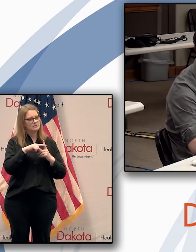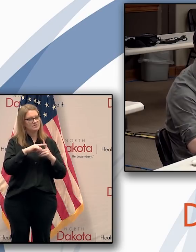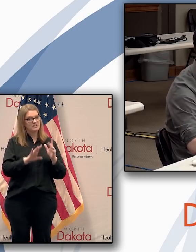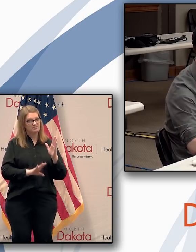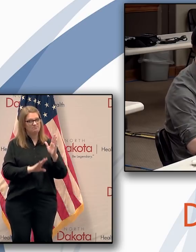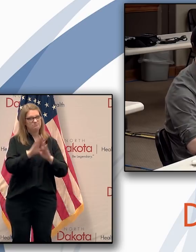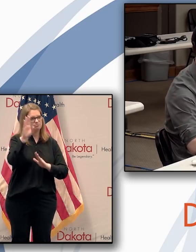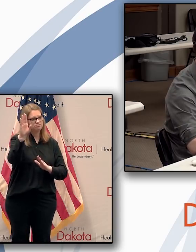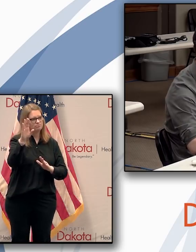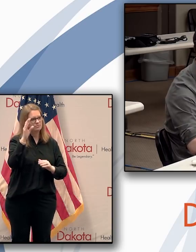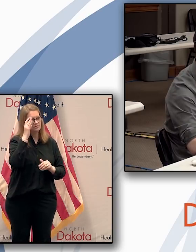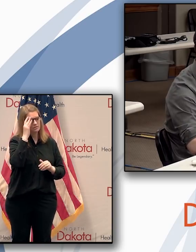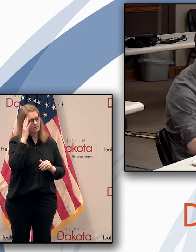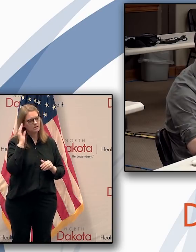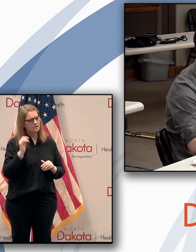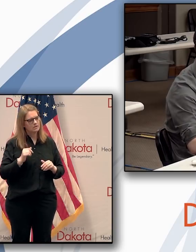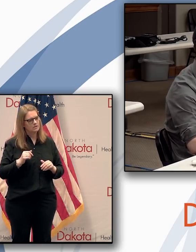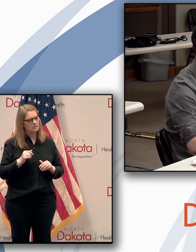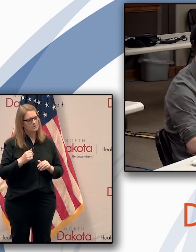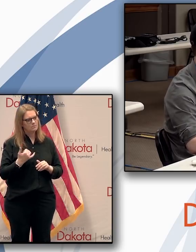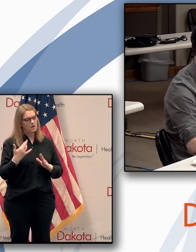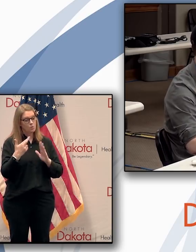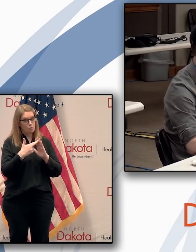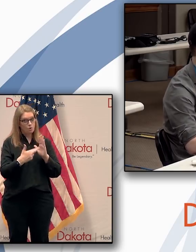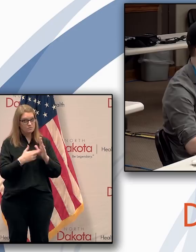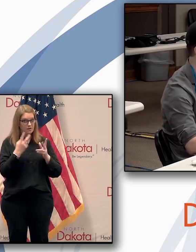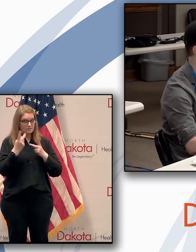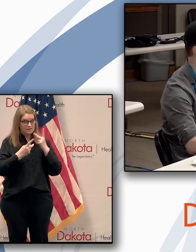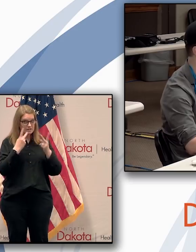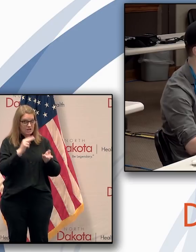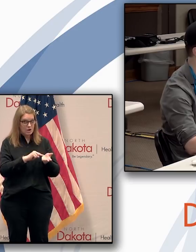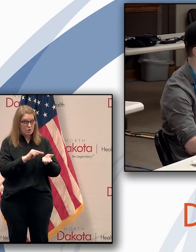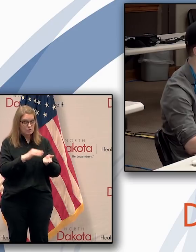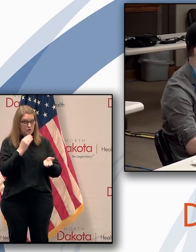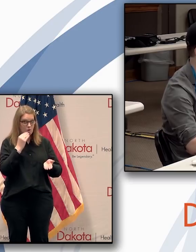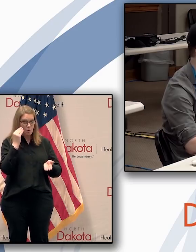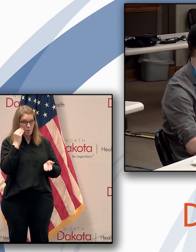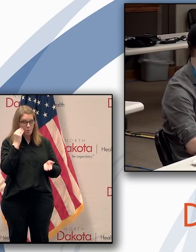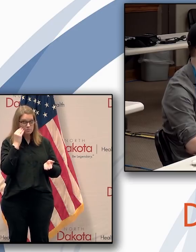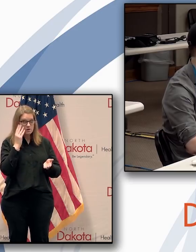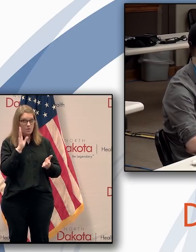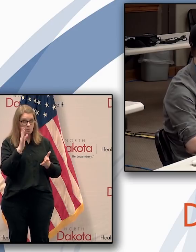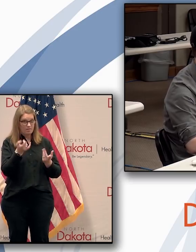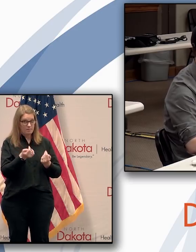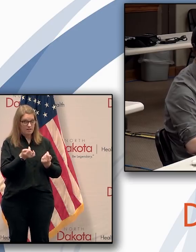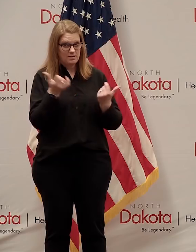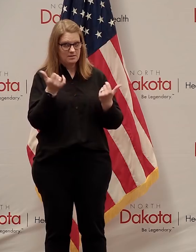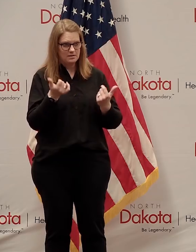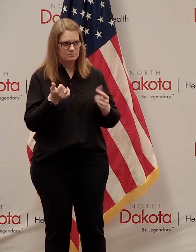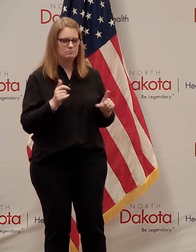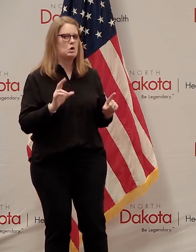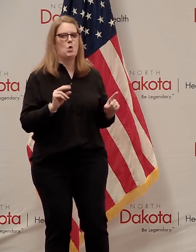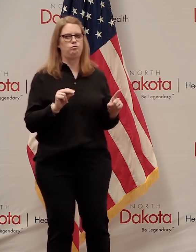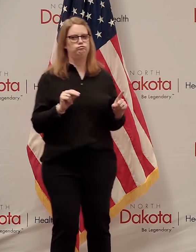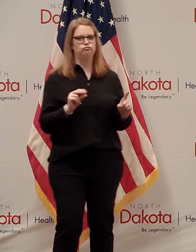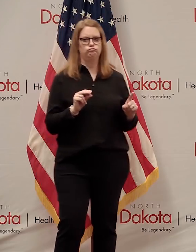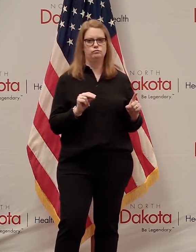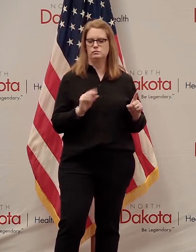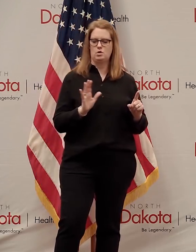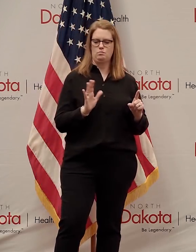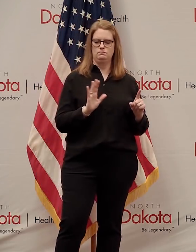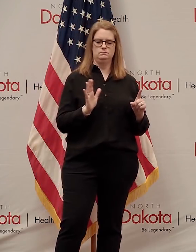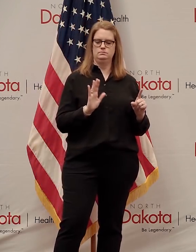as far as the rules are concerned for visitation at nursing homes, are you considering lifting those to any extent? Not at all. I mean,